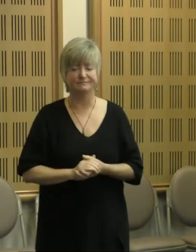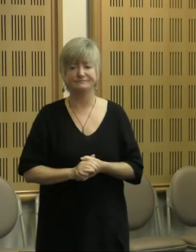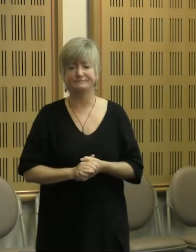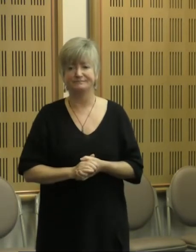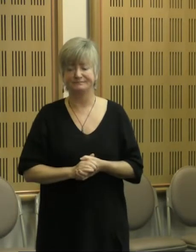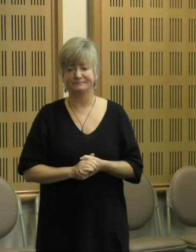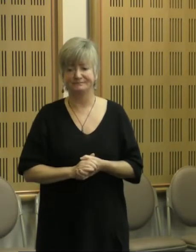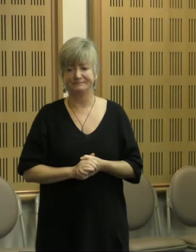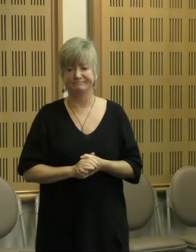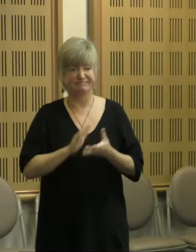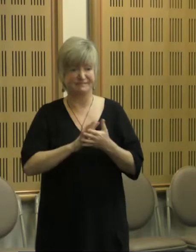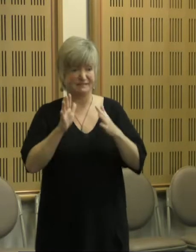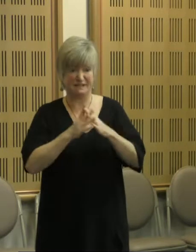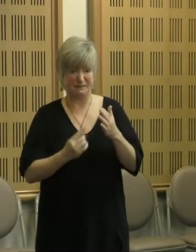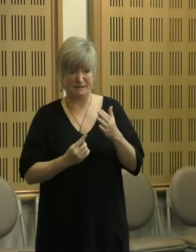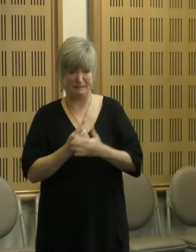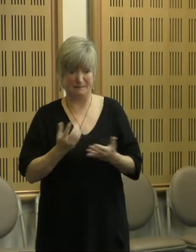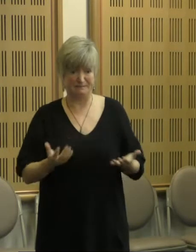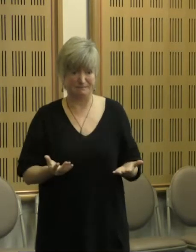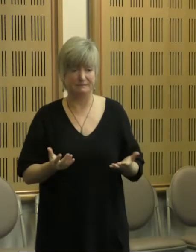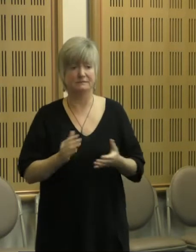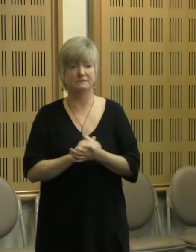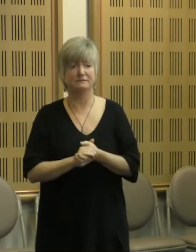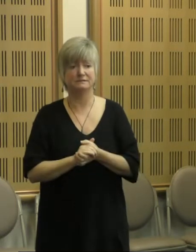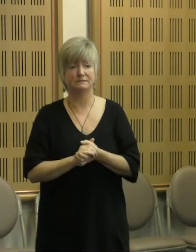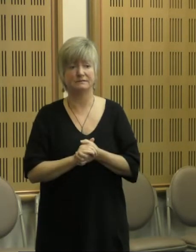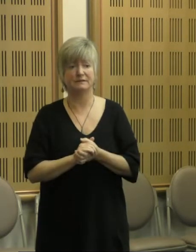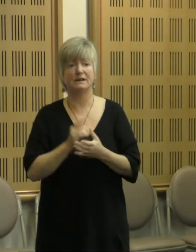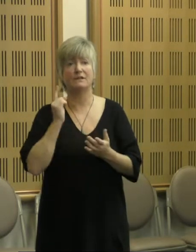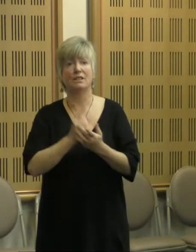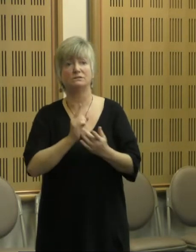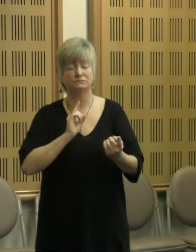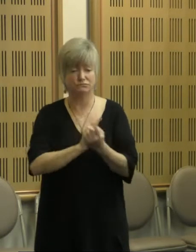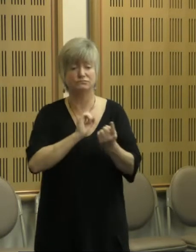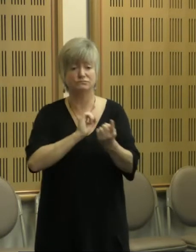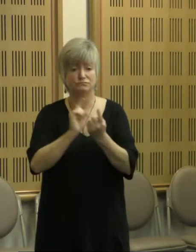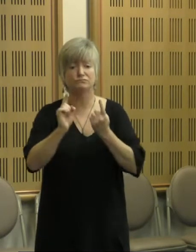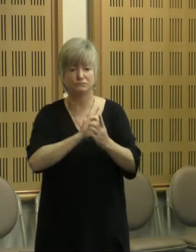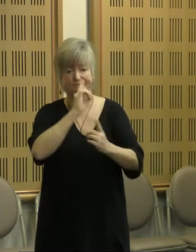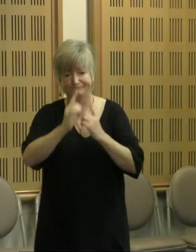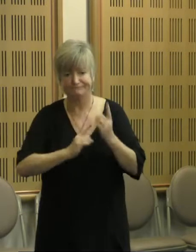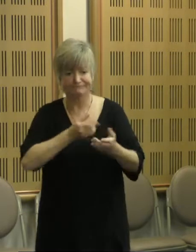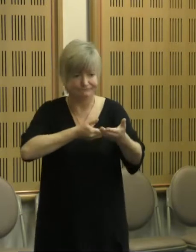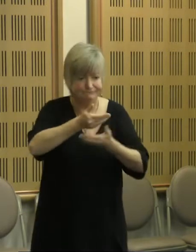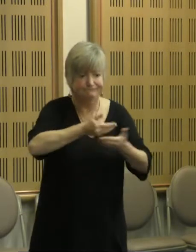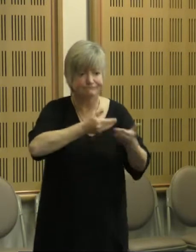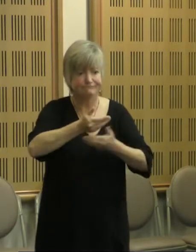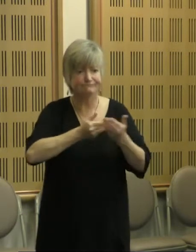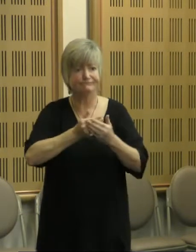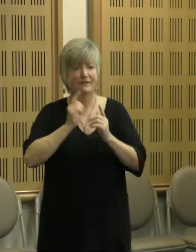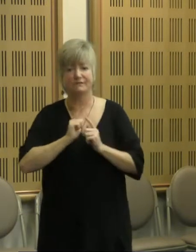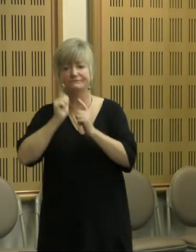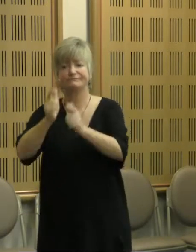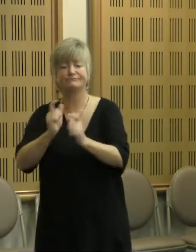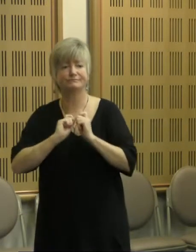So, how has this happened? Well, you know, lots of meetings, discussions, personally lots of trips to Bendigo,